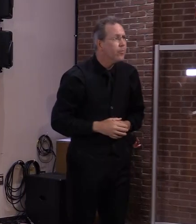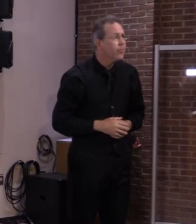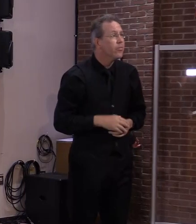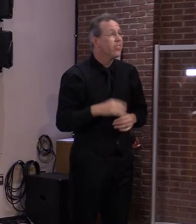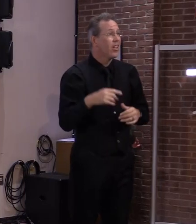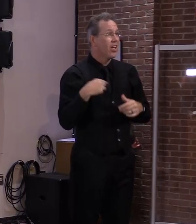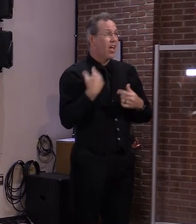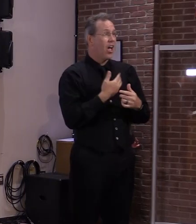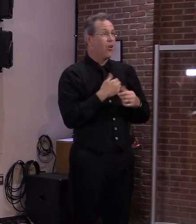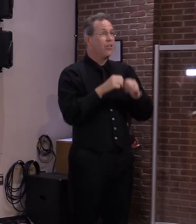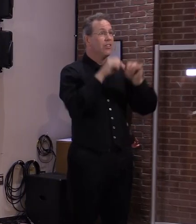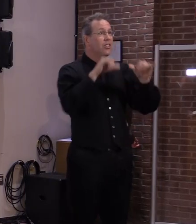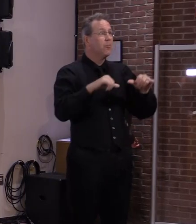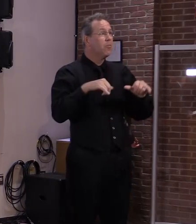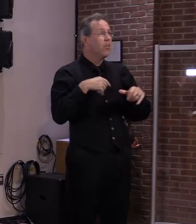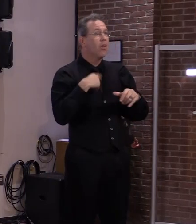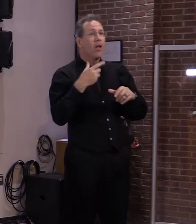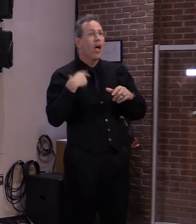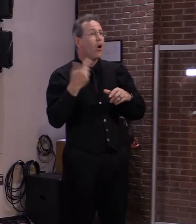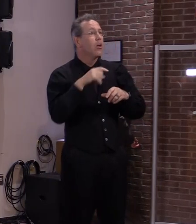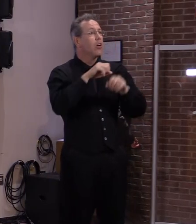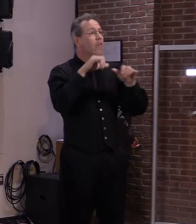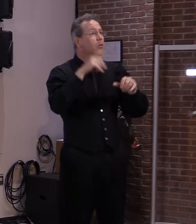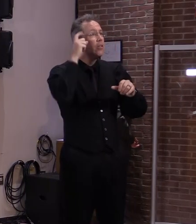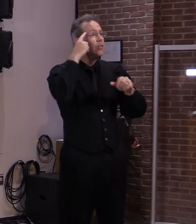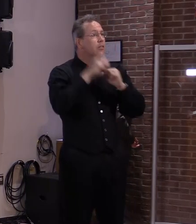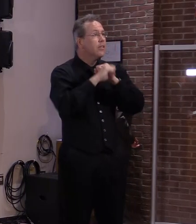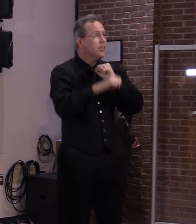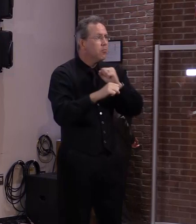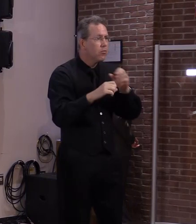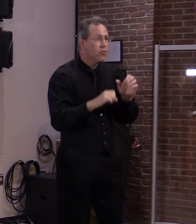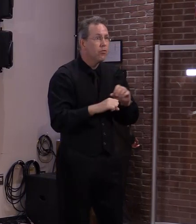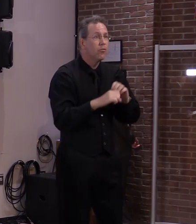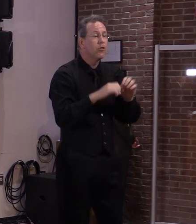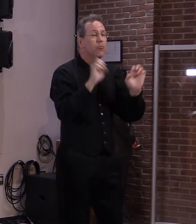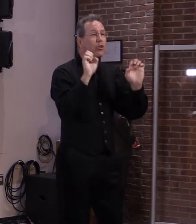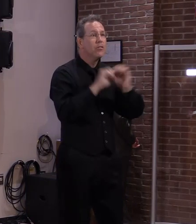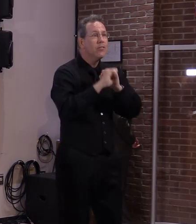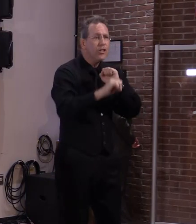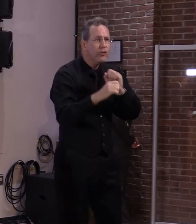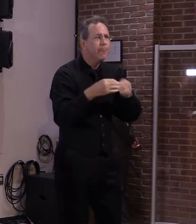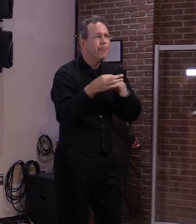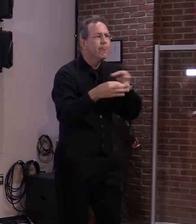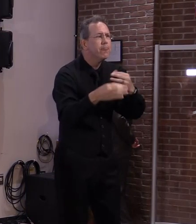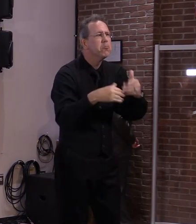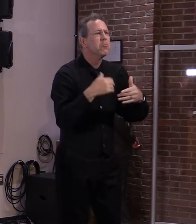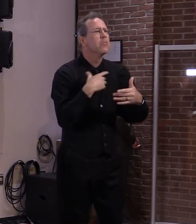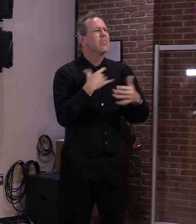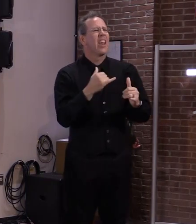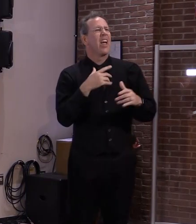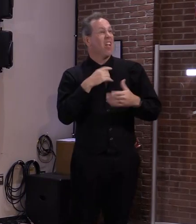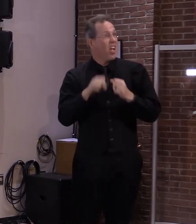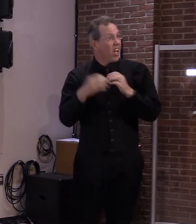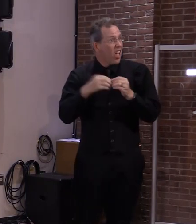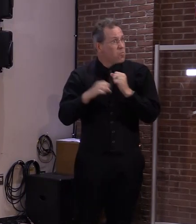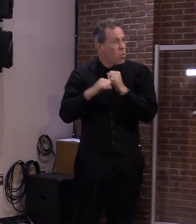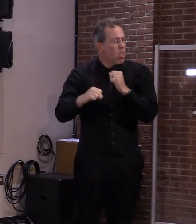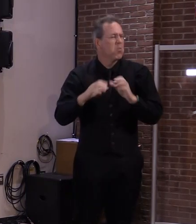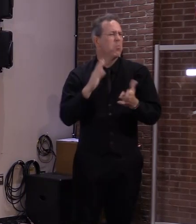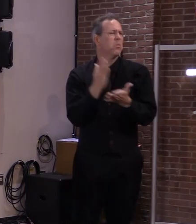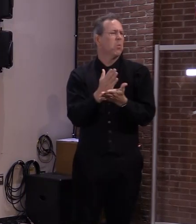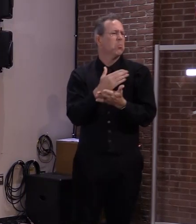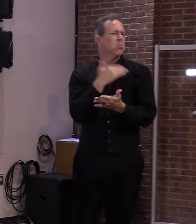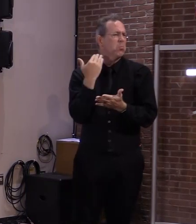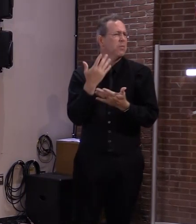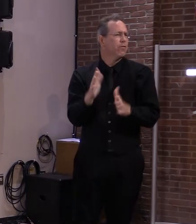extending a state of emergency longer than it's needed isn't appropriate. And authority must be restored to the normal process with